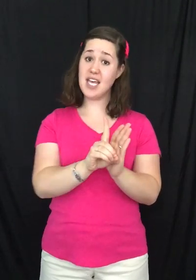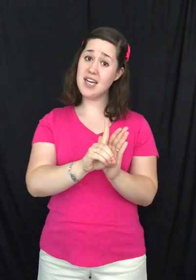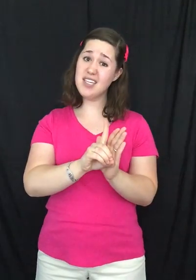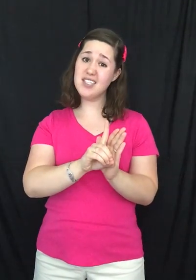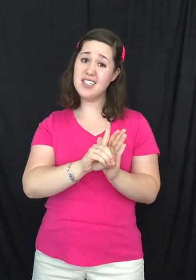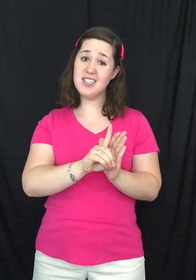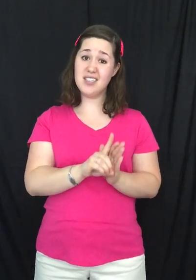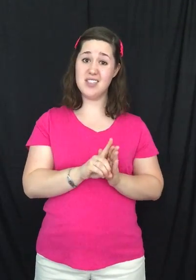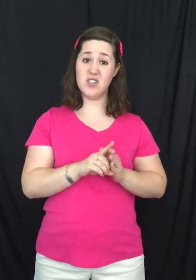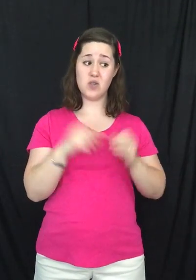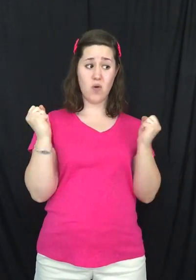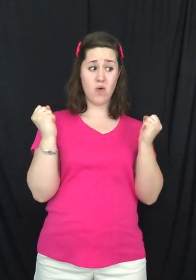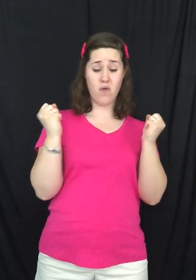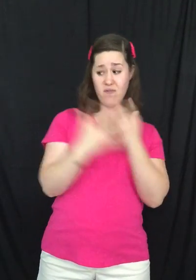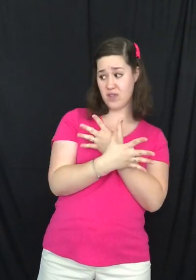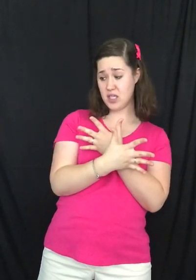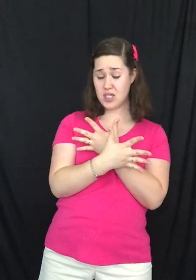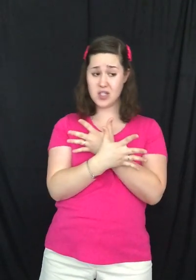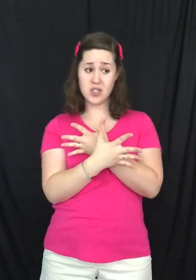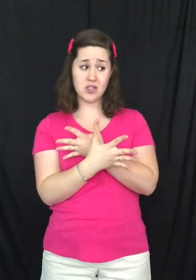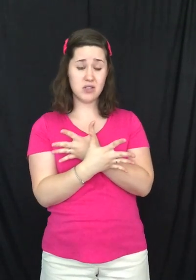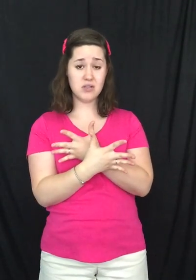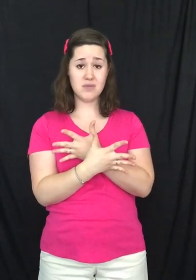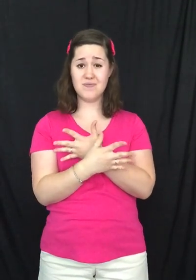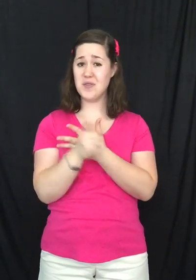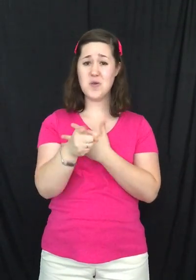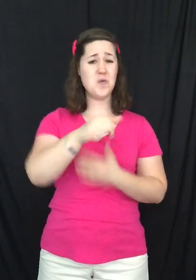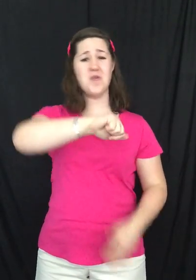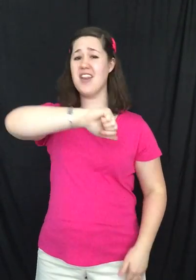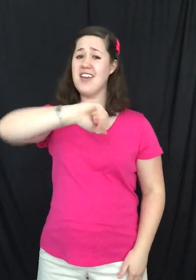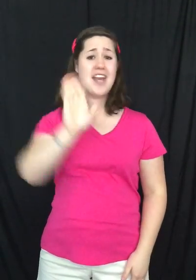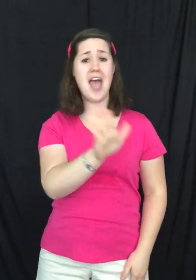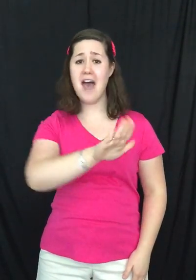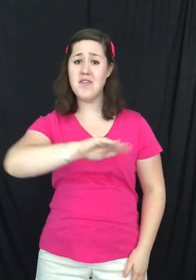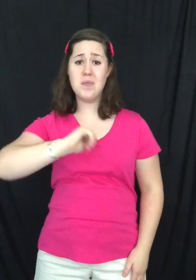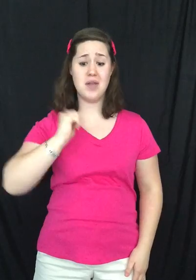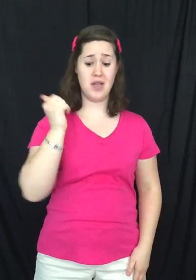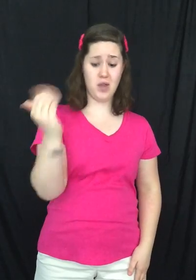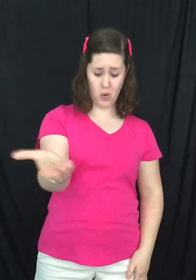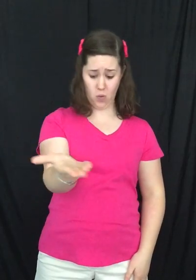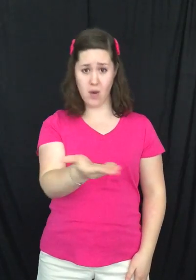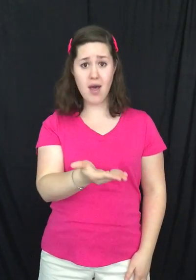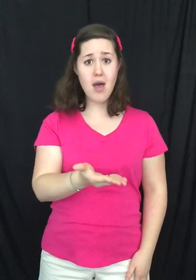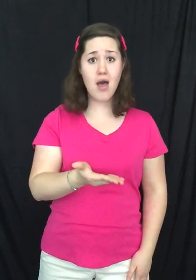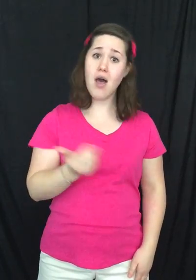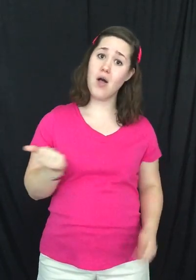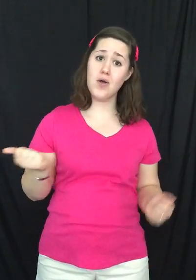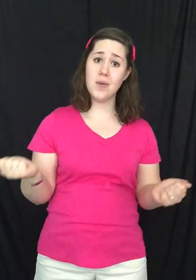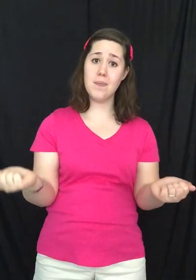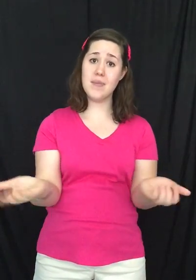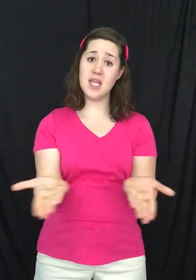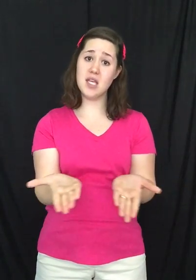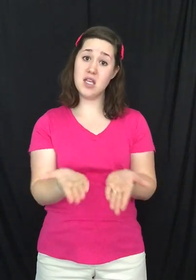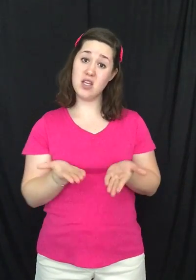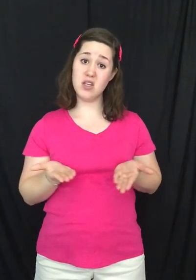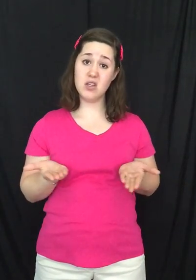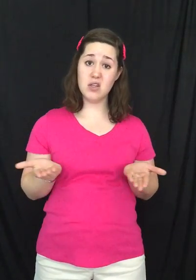Identity, so fear You will never be welcome here